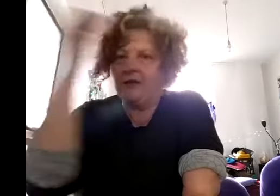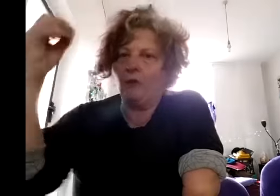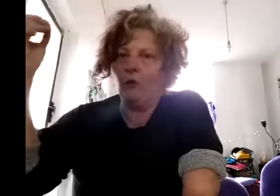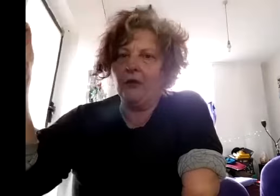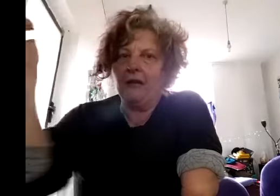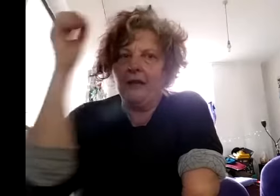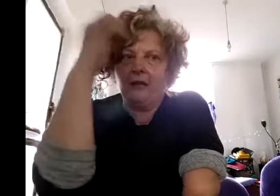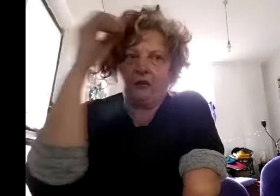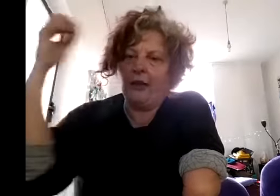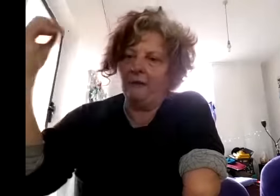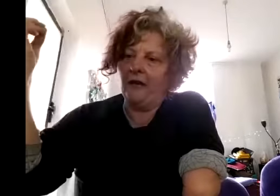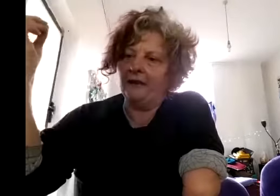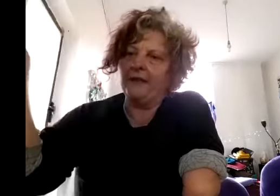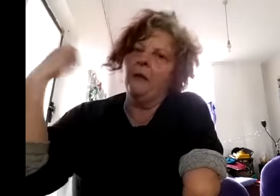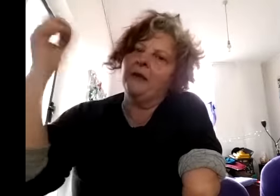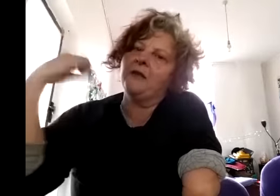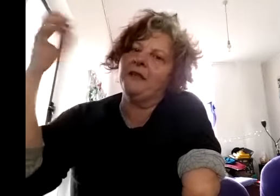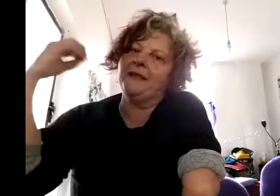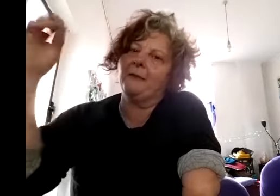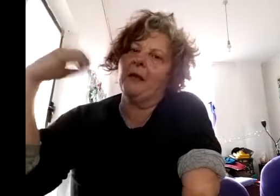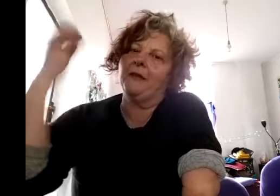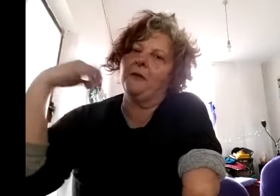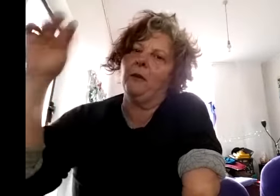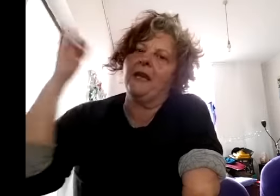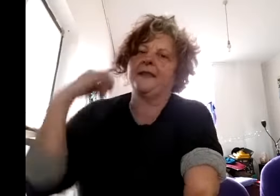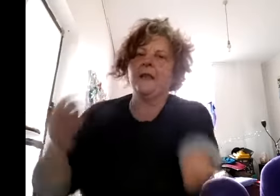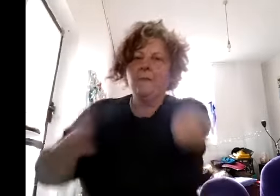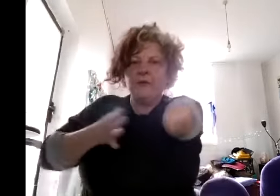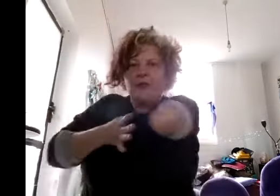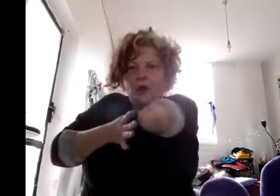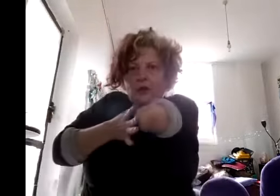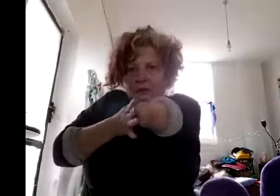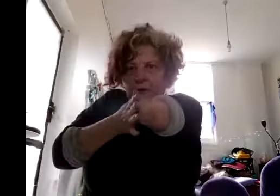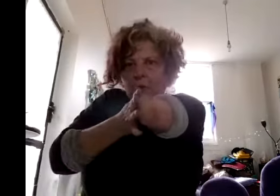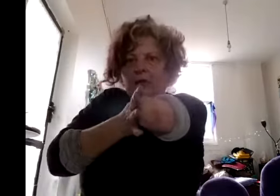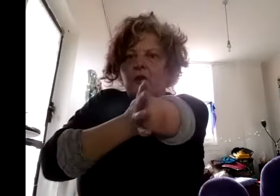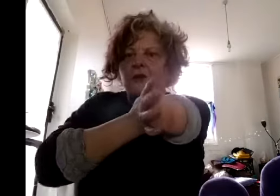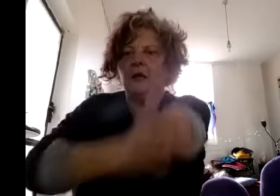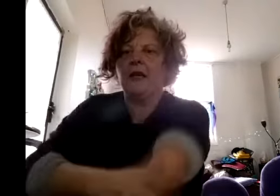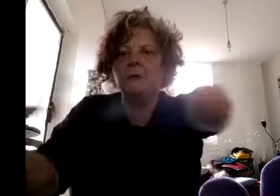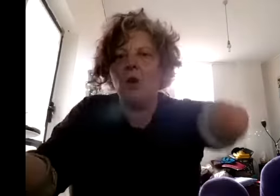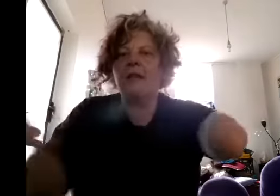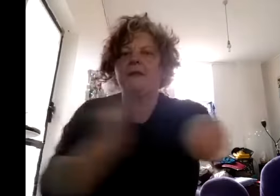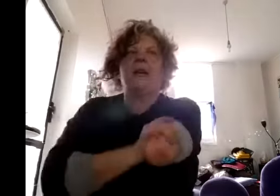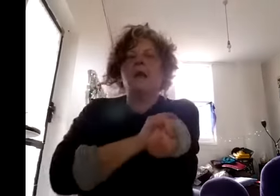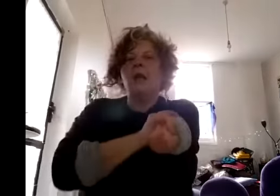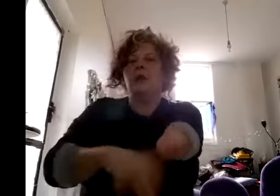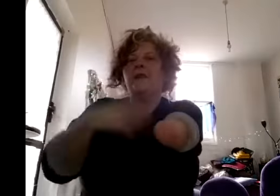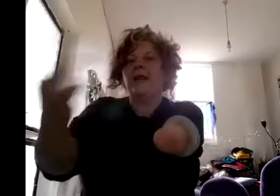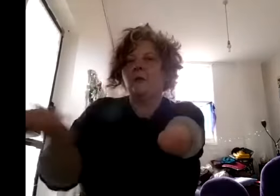ordinary-ish kind of events that gives them a disability twist yeah or you sort of go in on her story as you might about you know the day you went